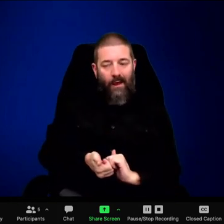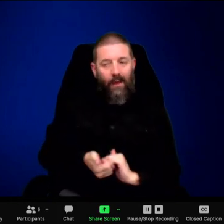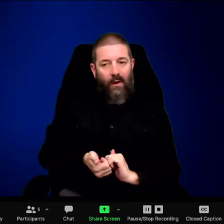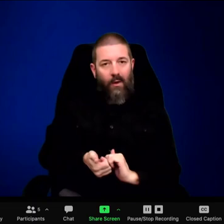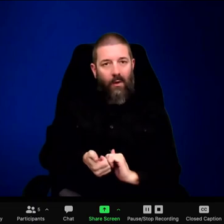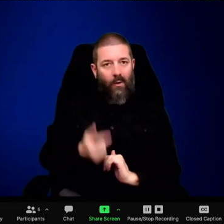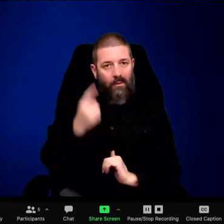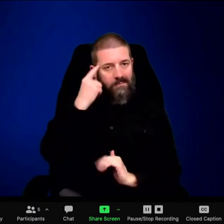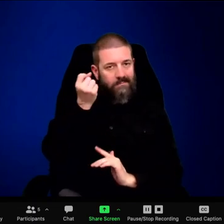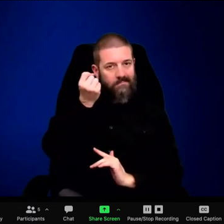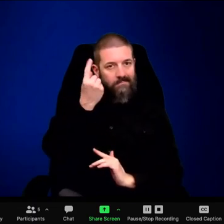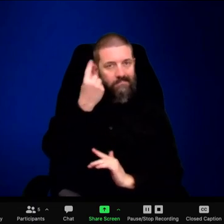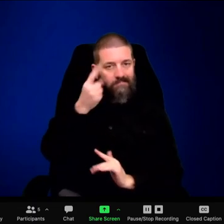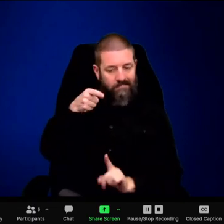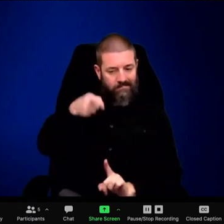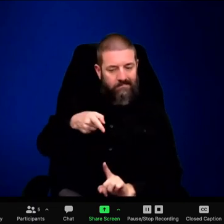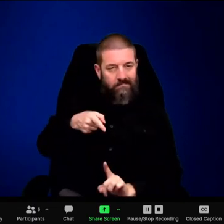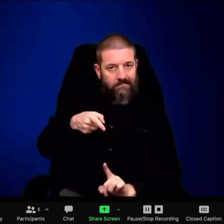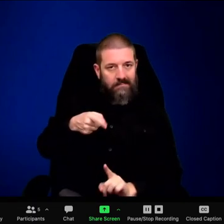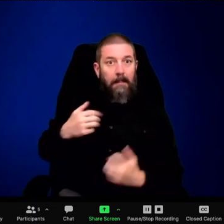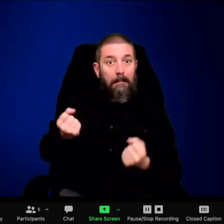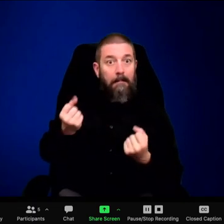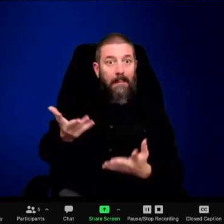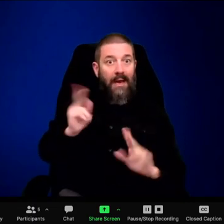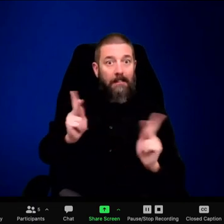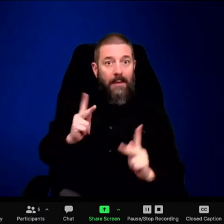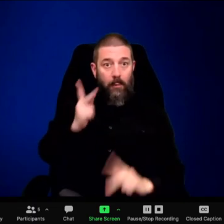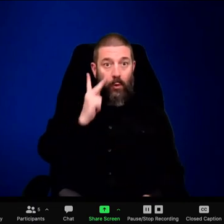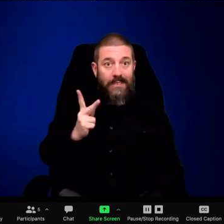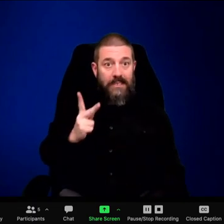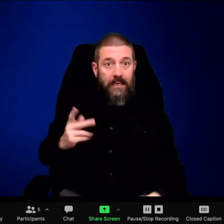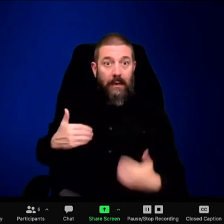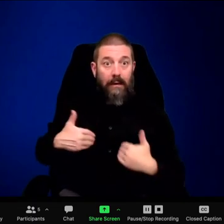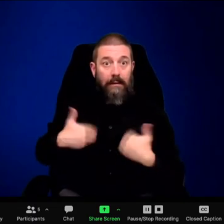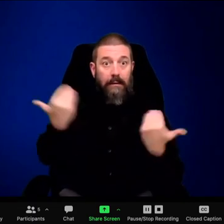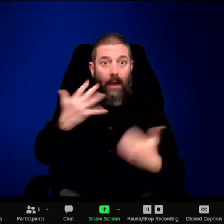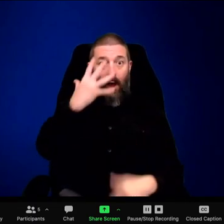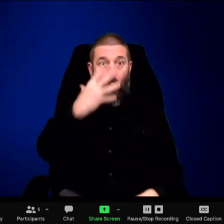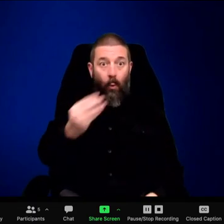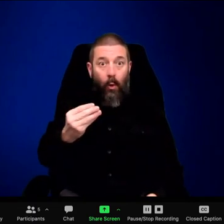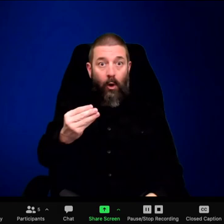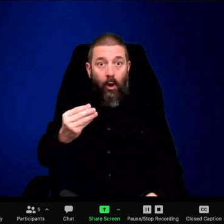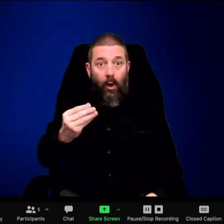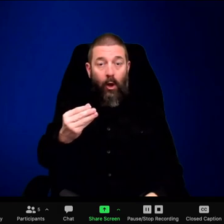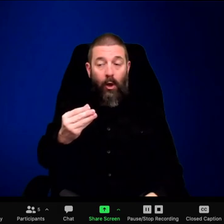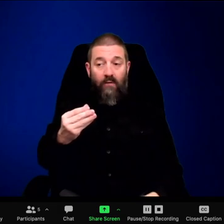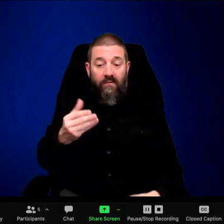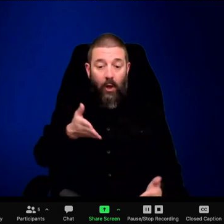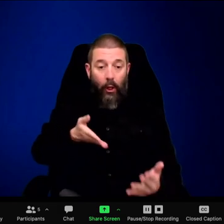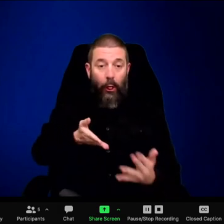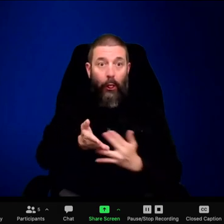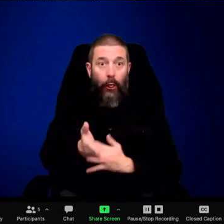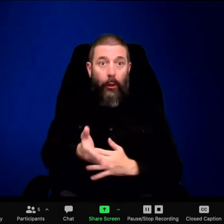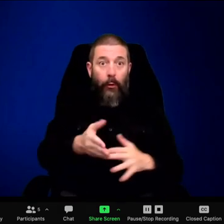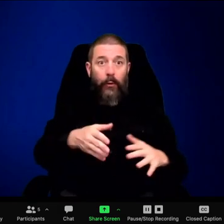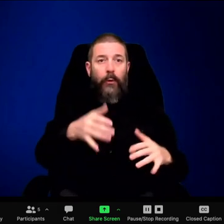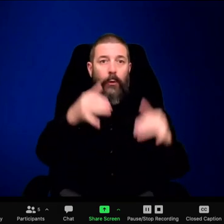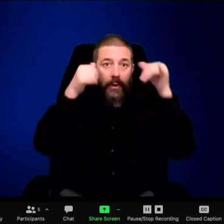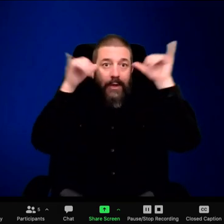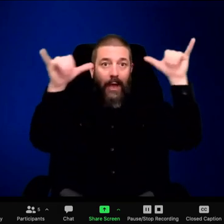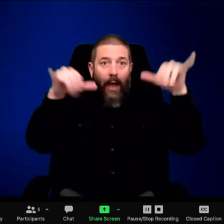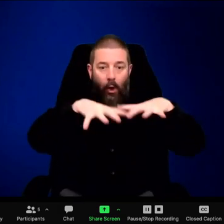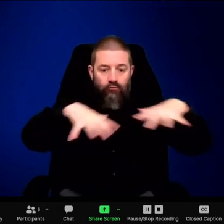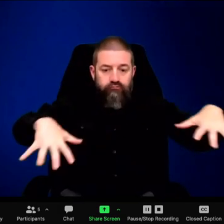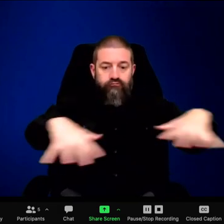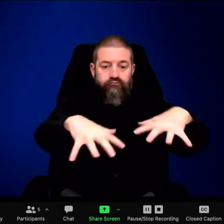interested if they see an elk. Whereas if, let's say, if a wolf